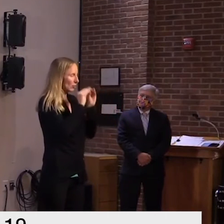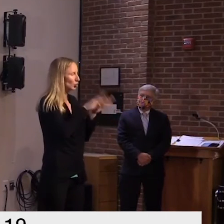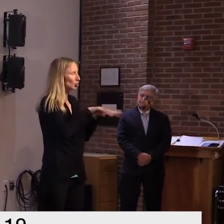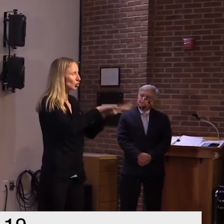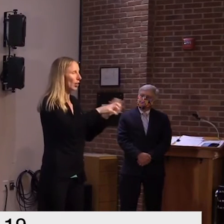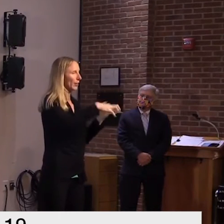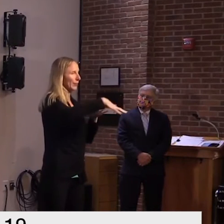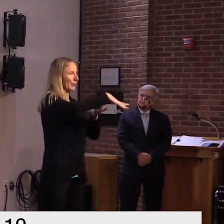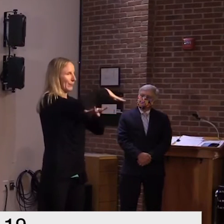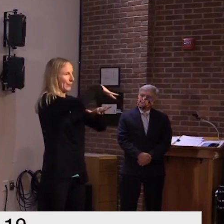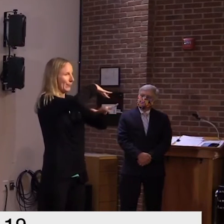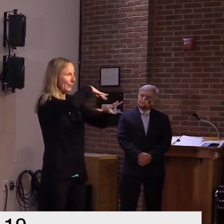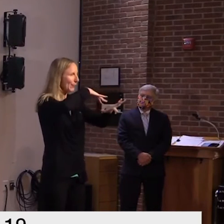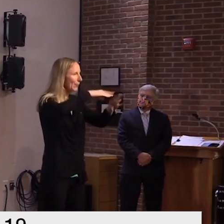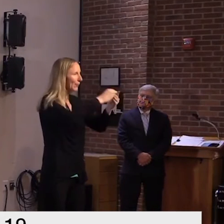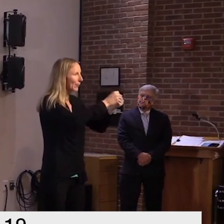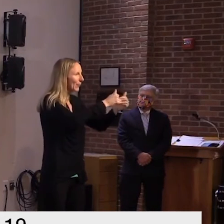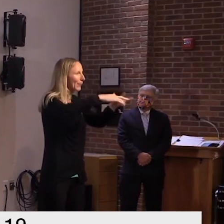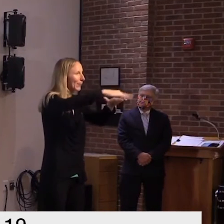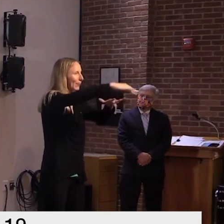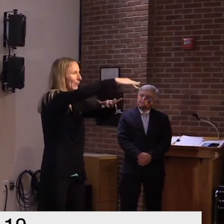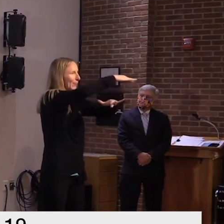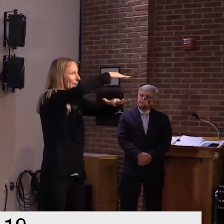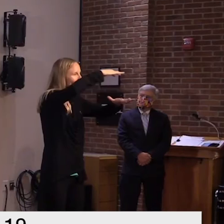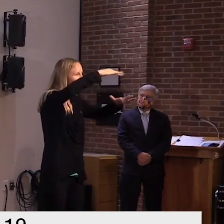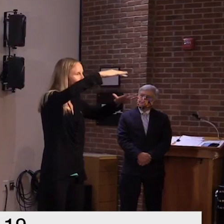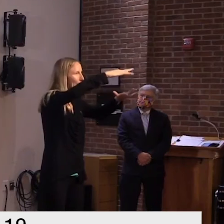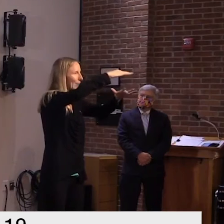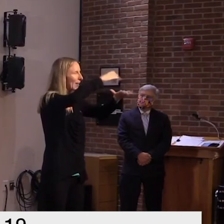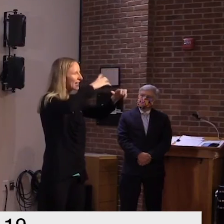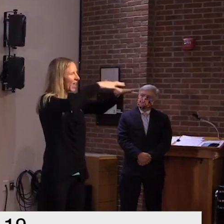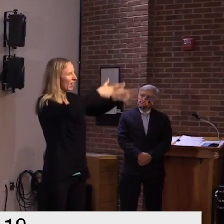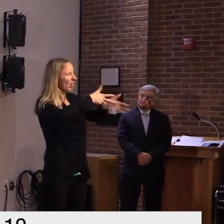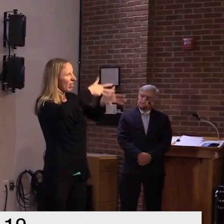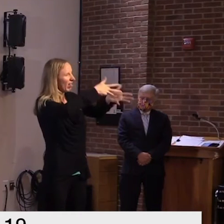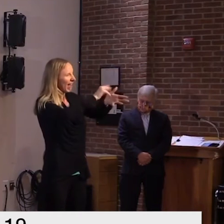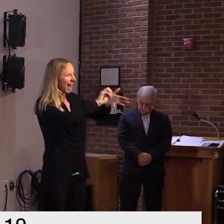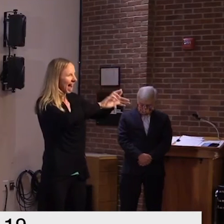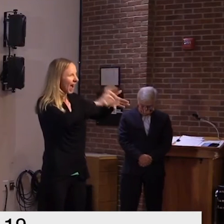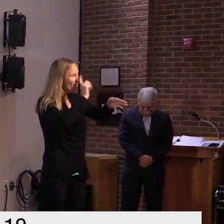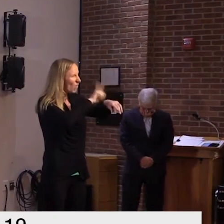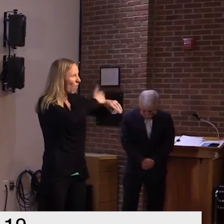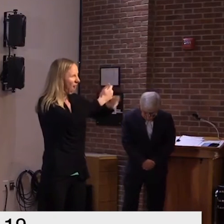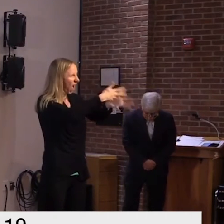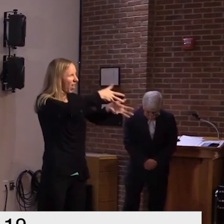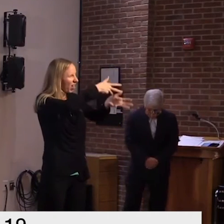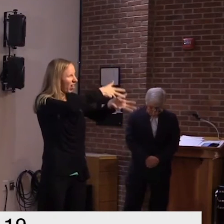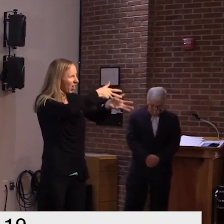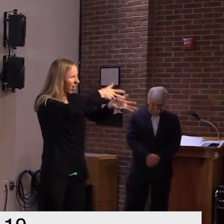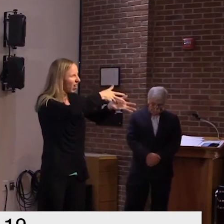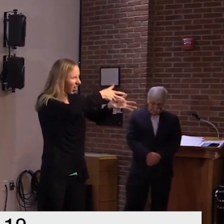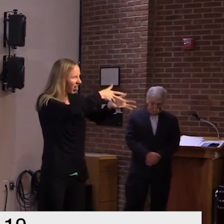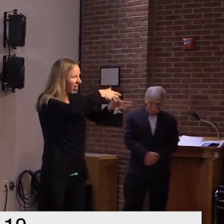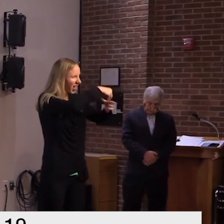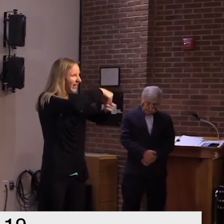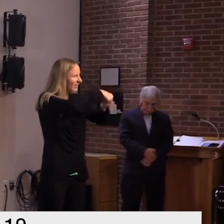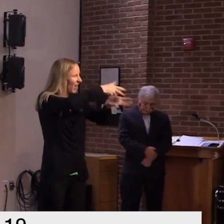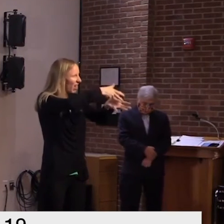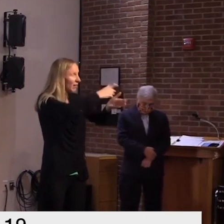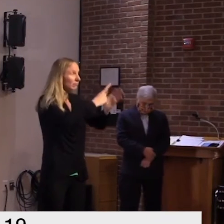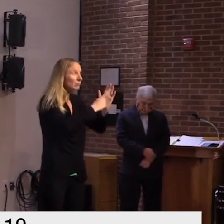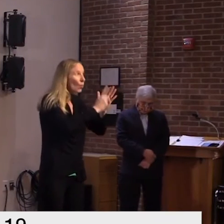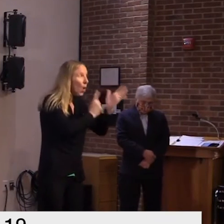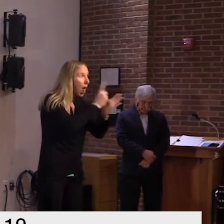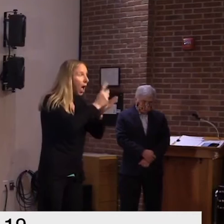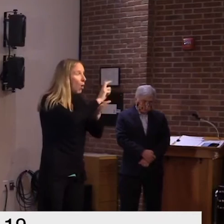aerosolized drops unlike the larger droplets can hang out in the air for a bit of time sometimes for hours